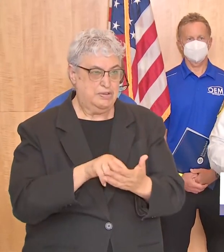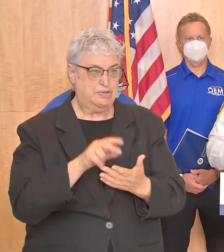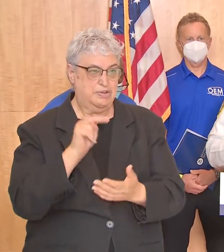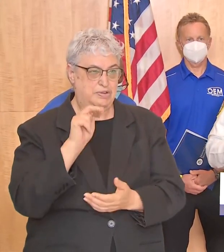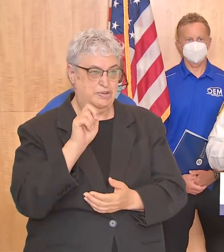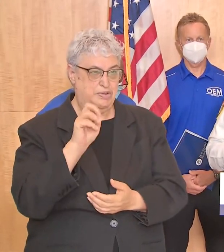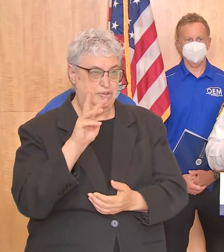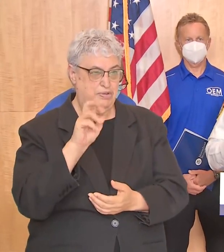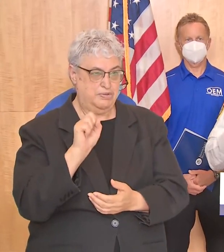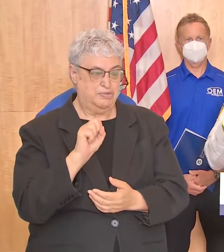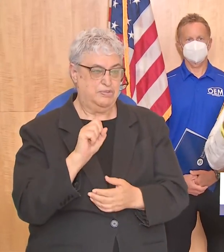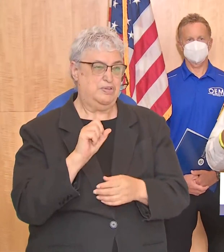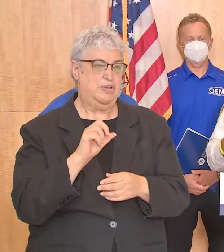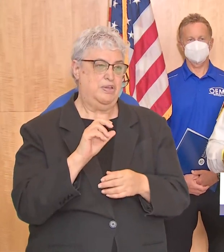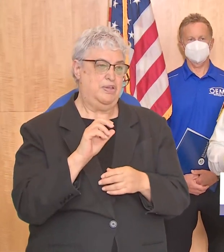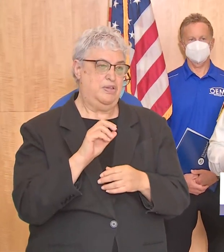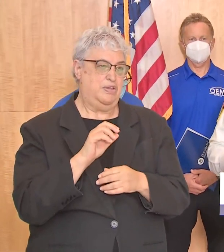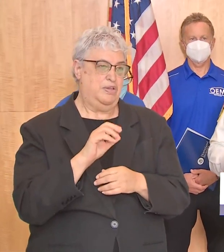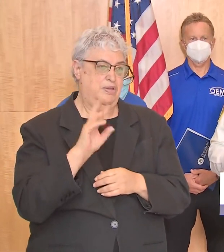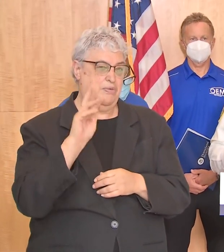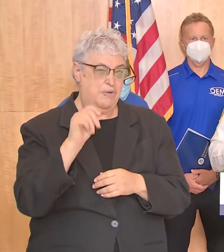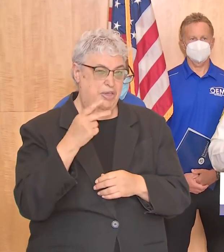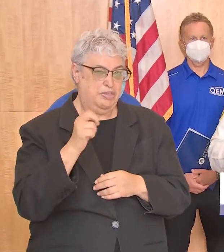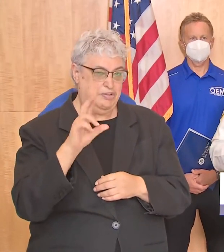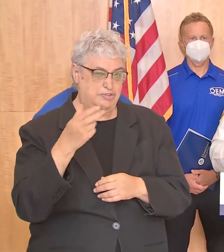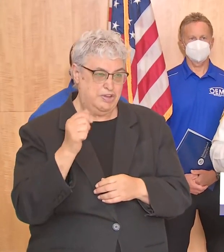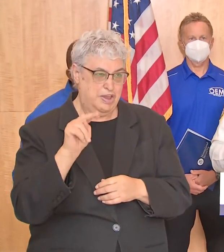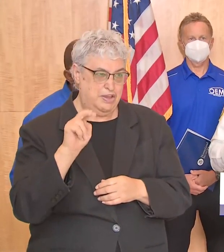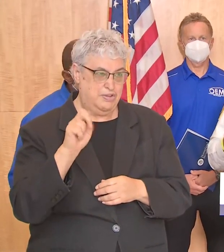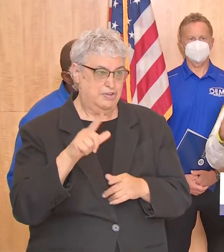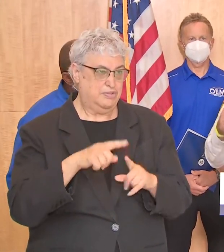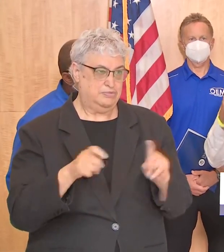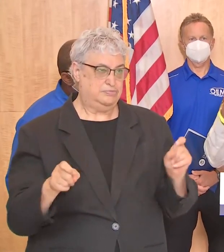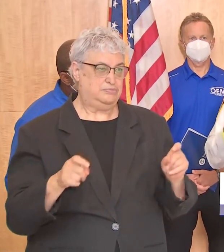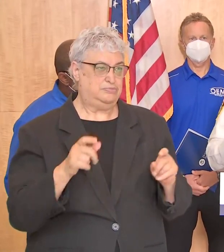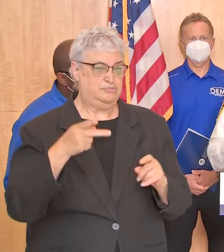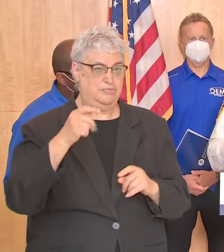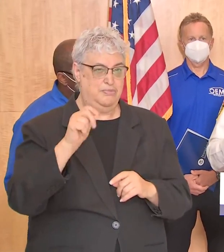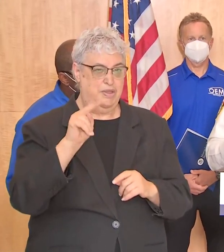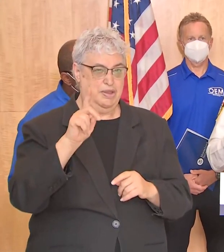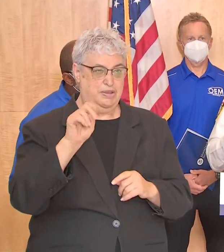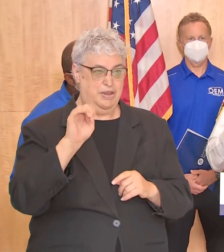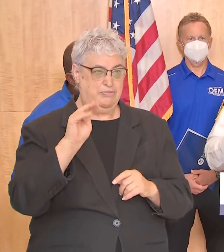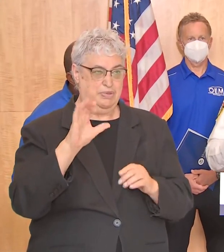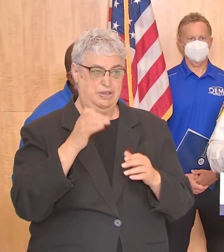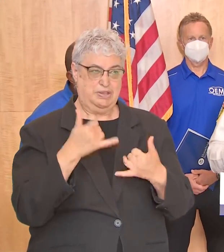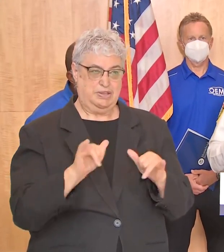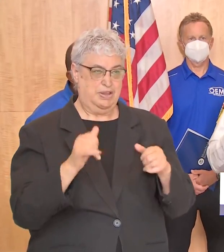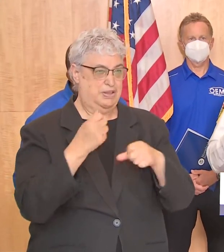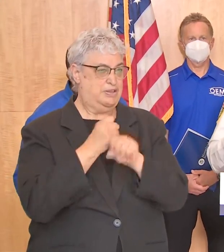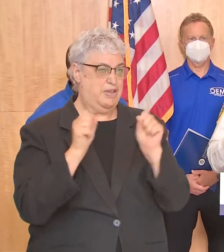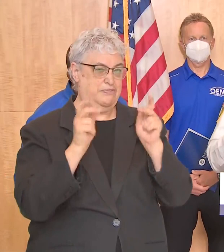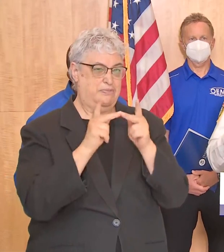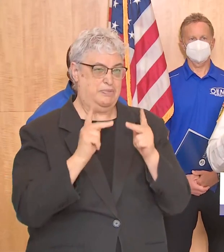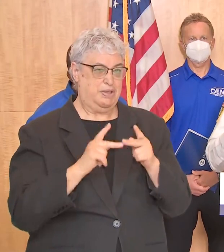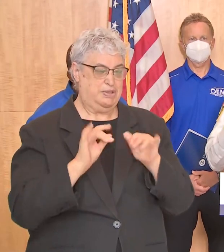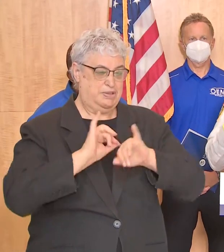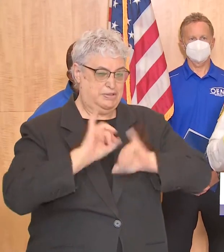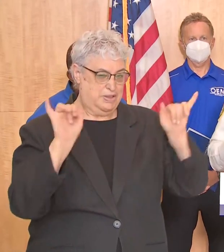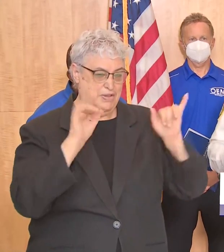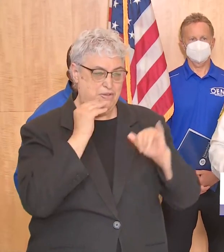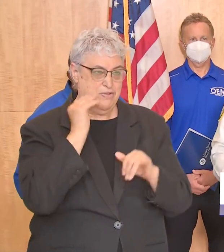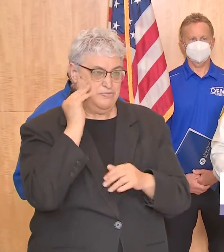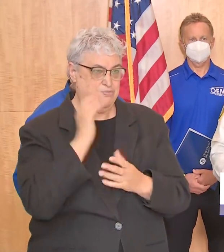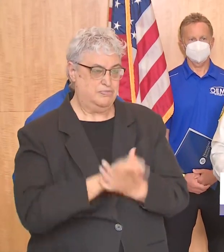so during the pandemic your house was probably the uh the safest place to be that hasn't changed here we uh we